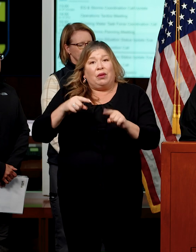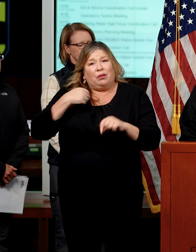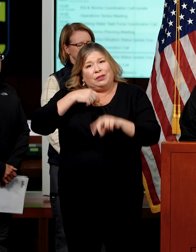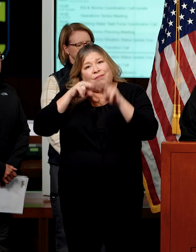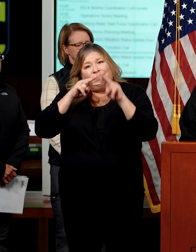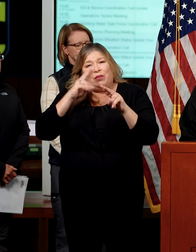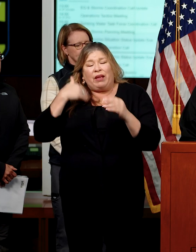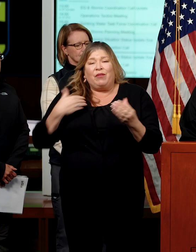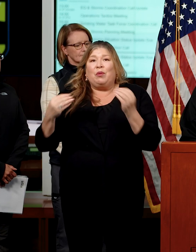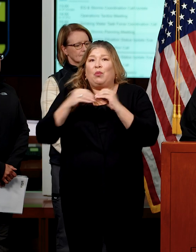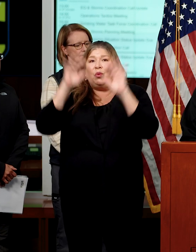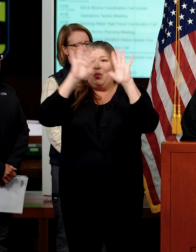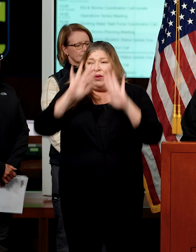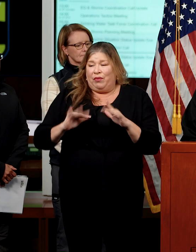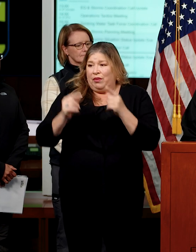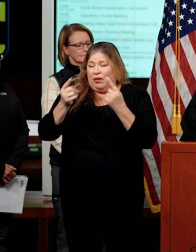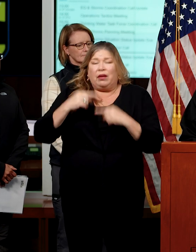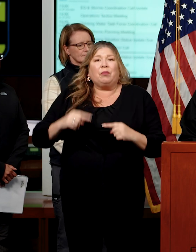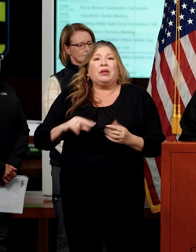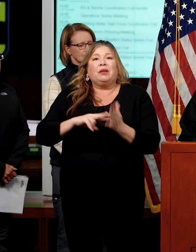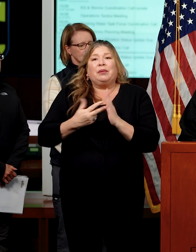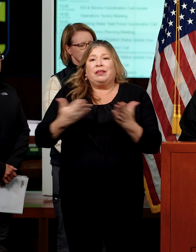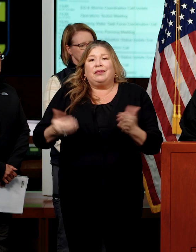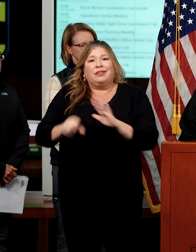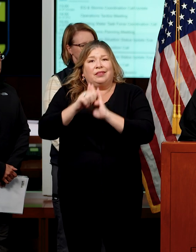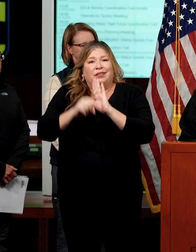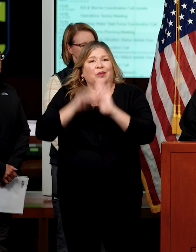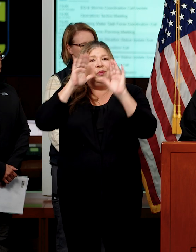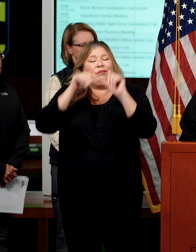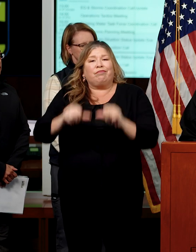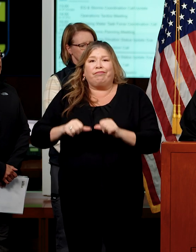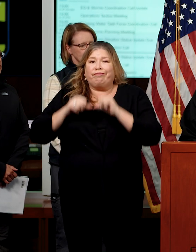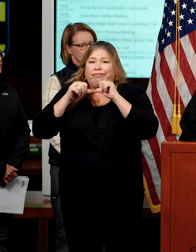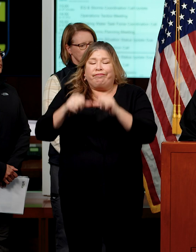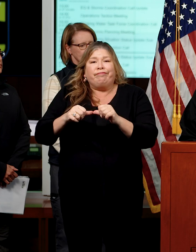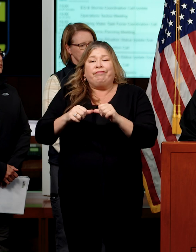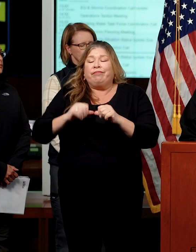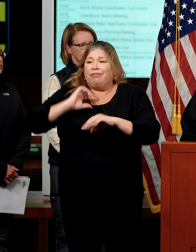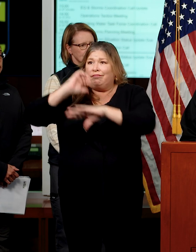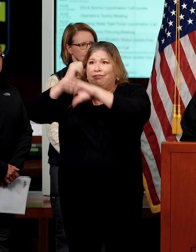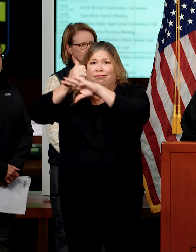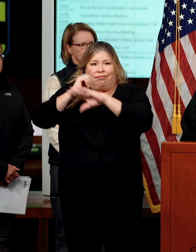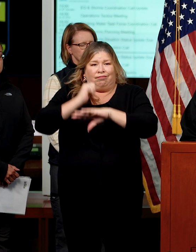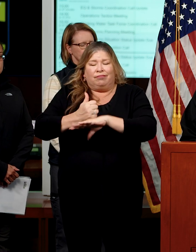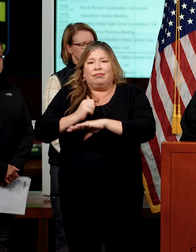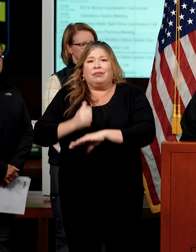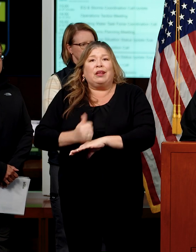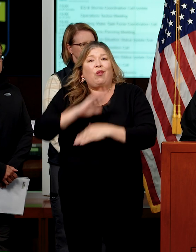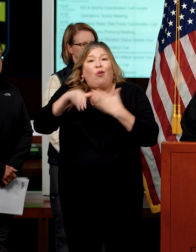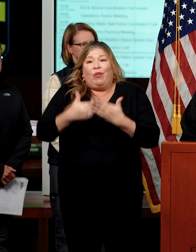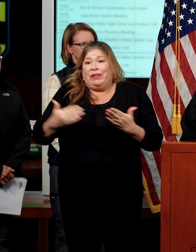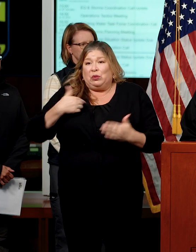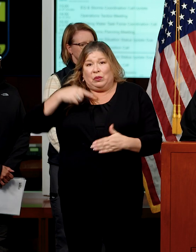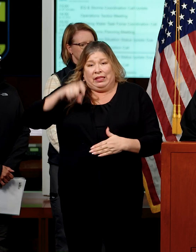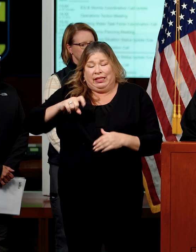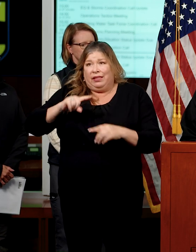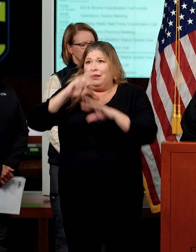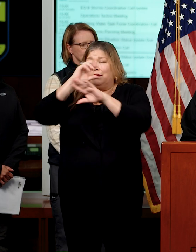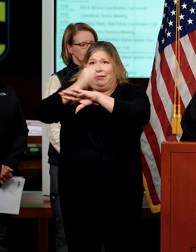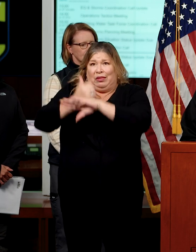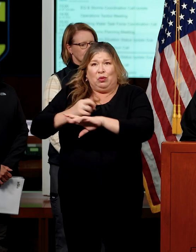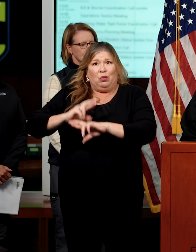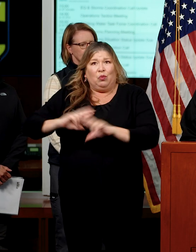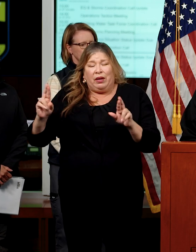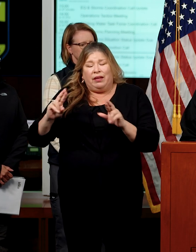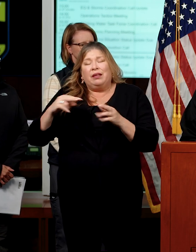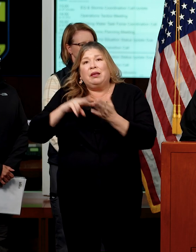storm systems, the state continues to take rapid action to pre-position our resources and focus on those areas